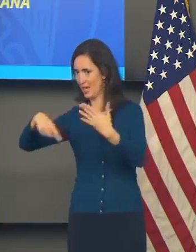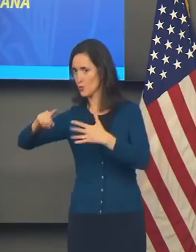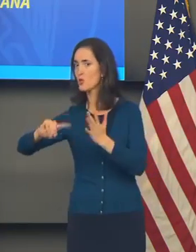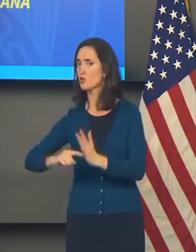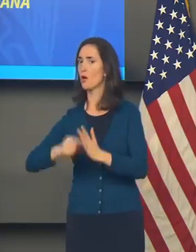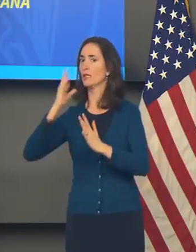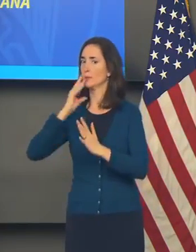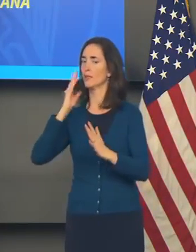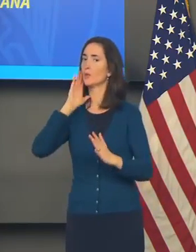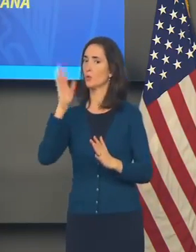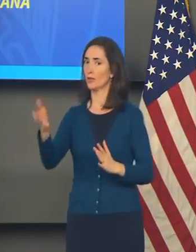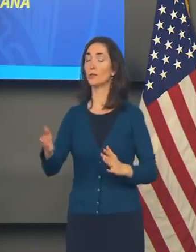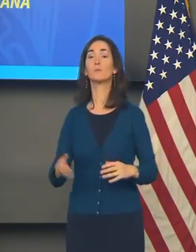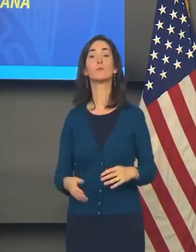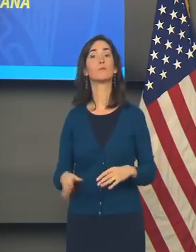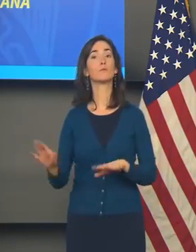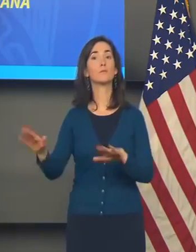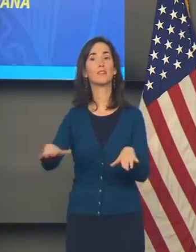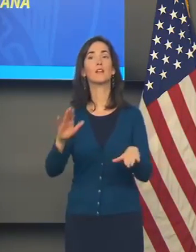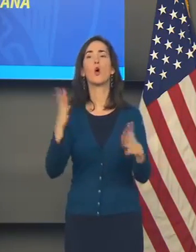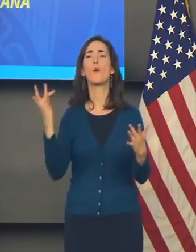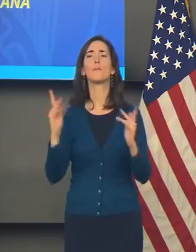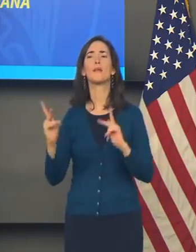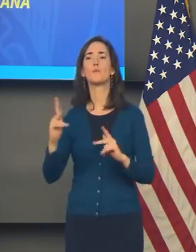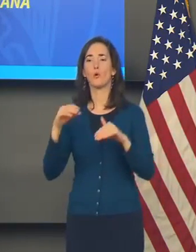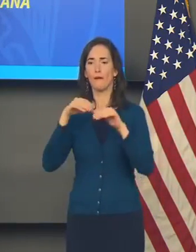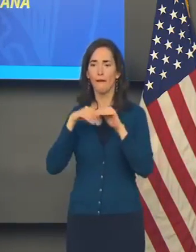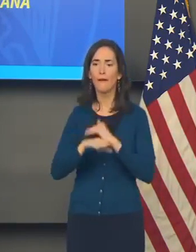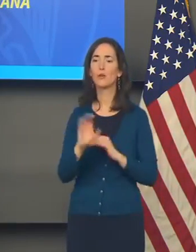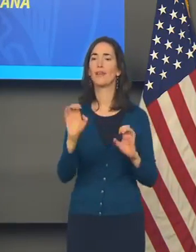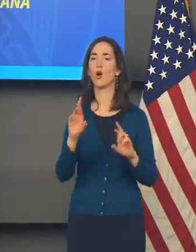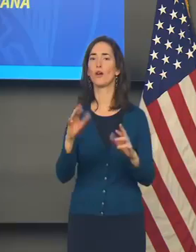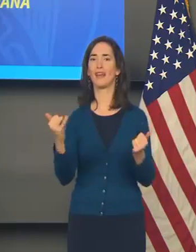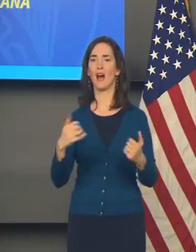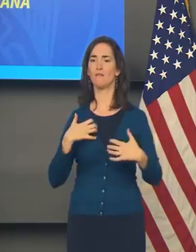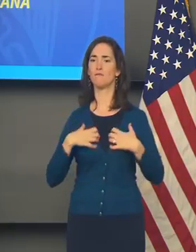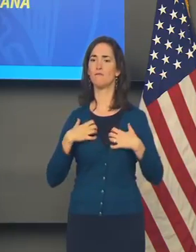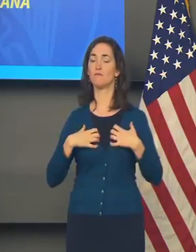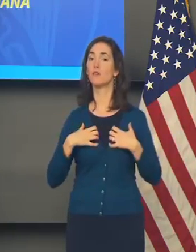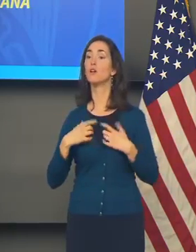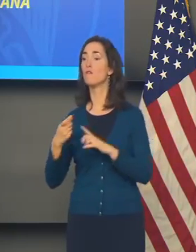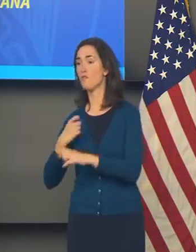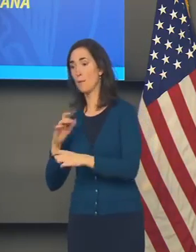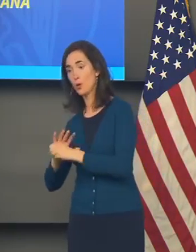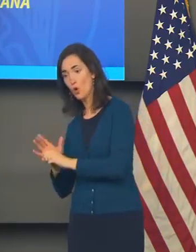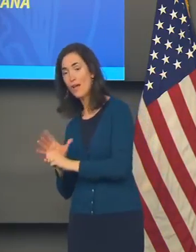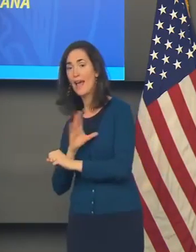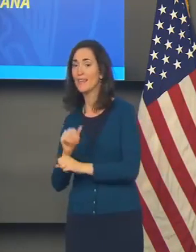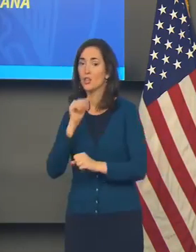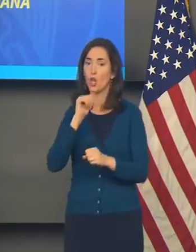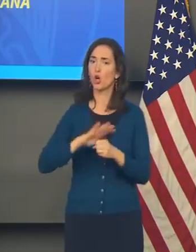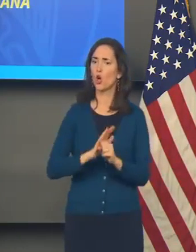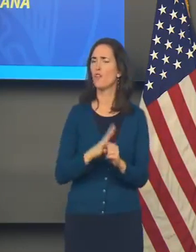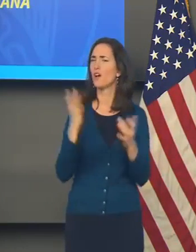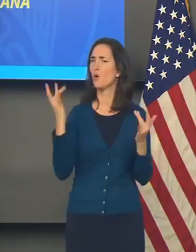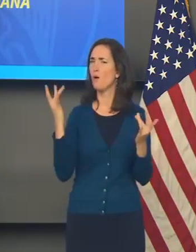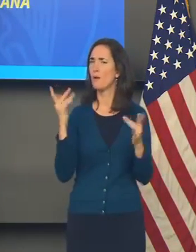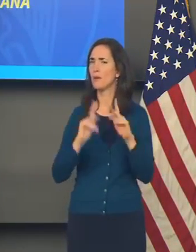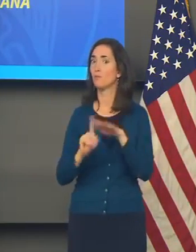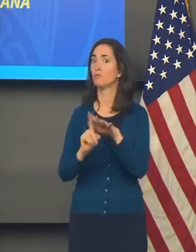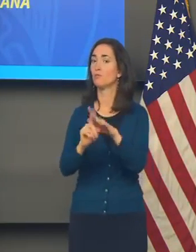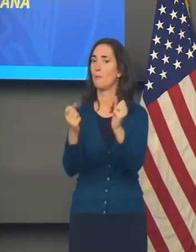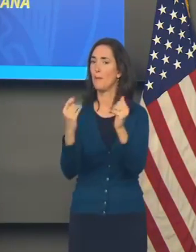reasons why so many people are coming into the ER now with these types of symptoms, both COVID and non-COVID related. Non-COVID,